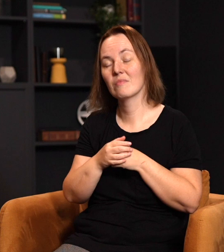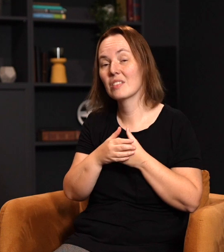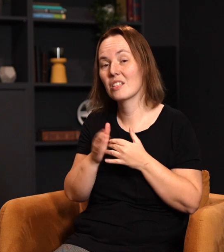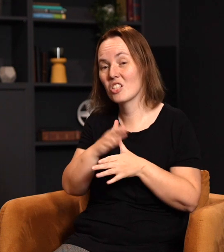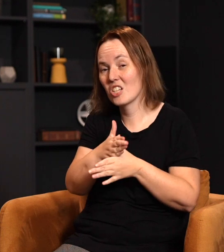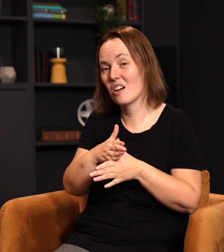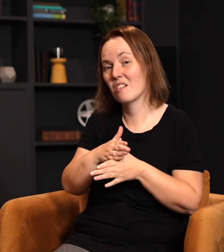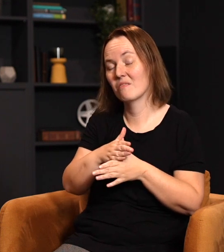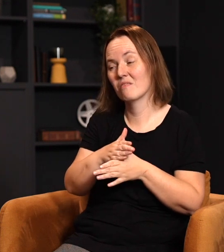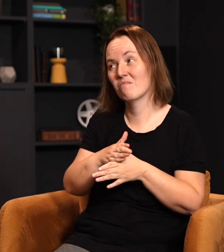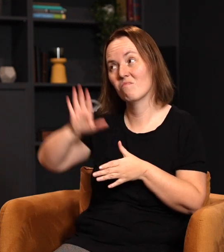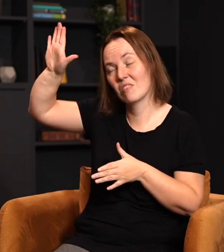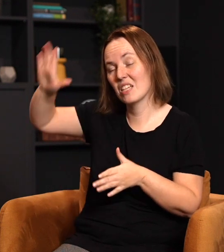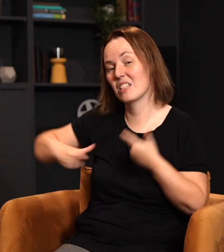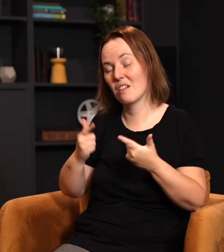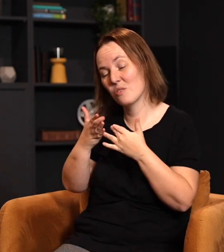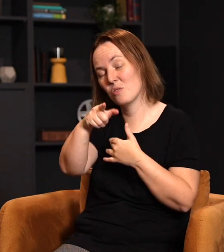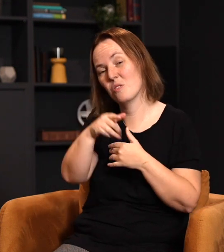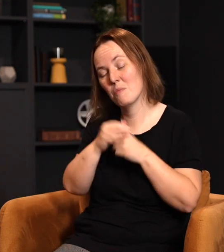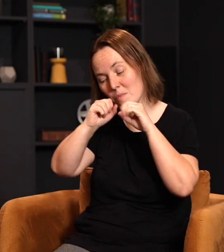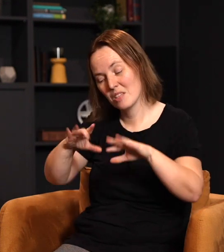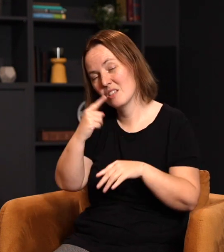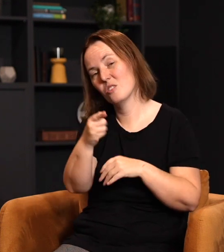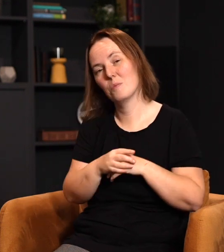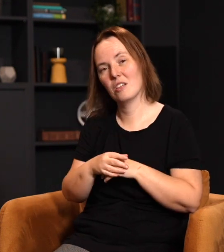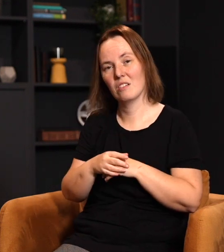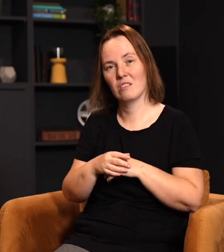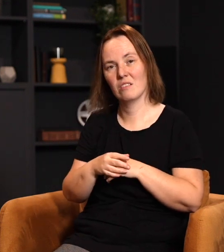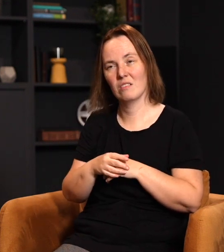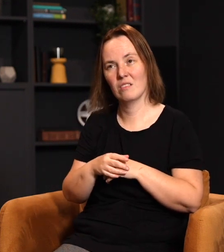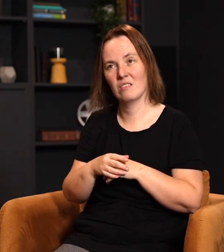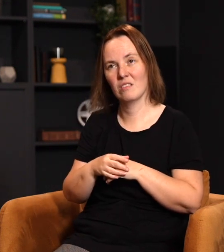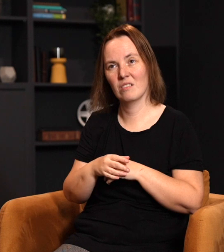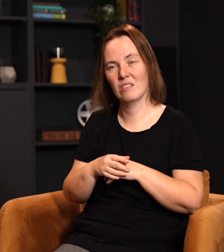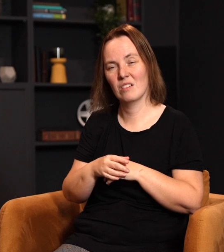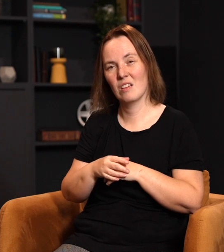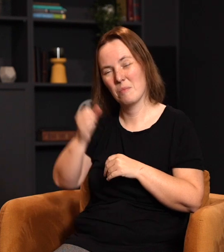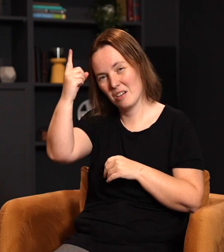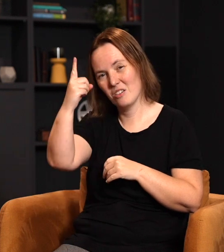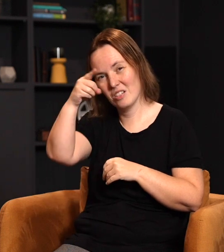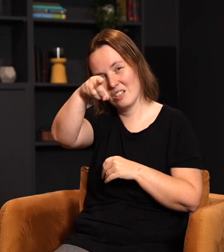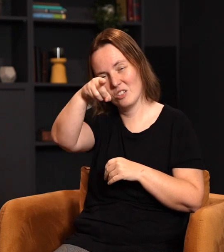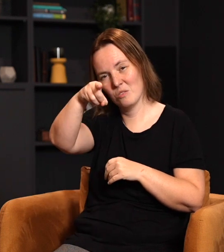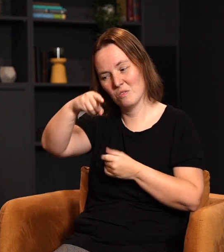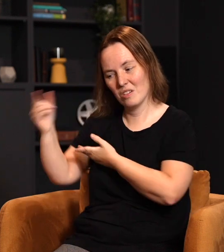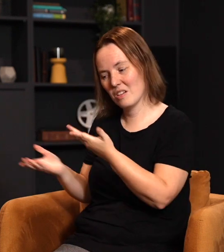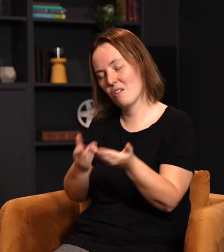share his life through you by the blessings that you speak and by a recognition that you carry